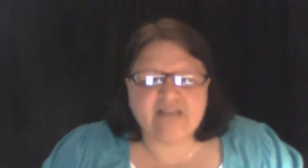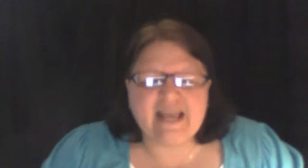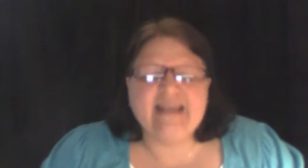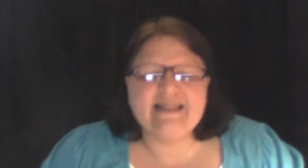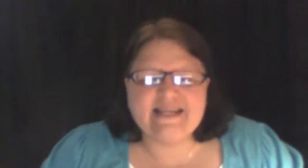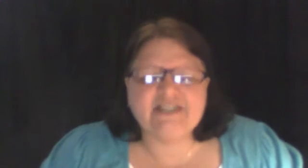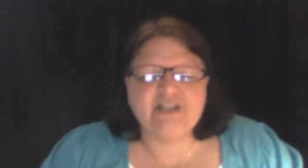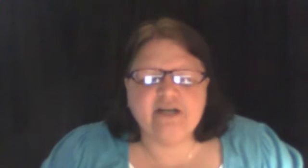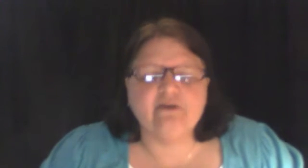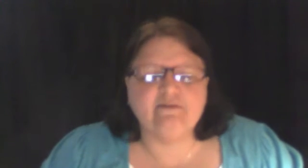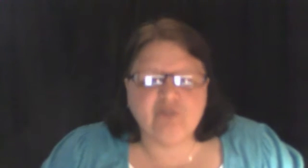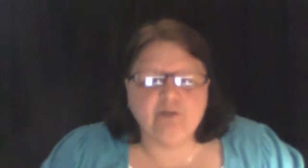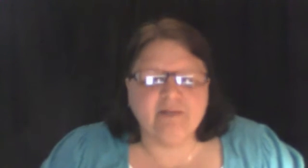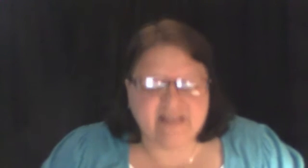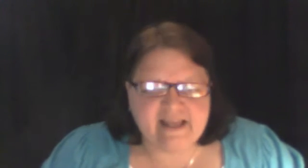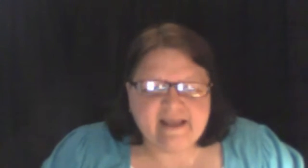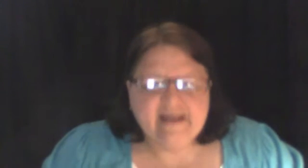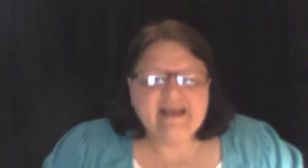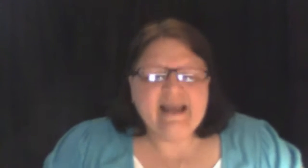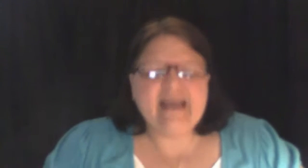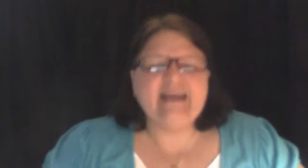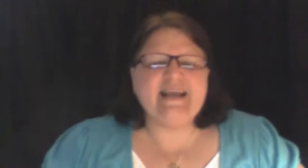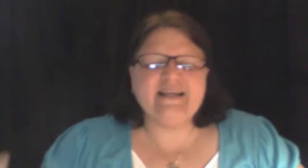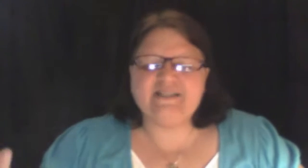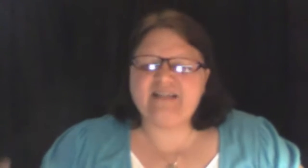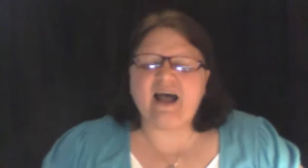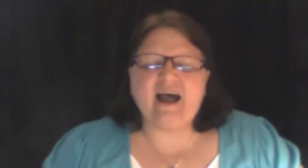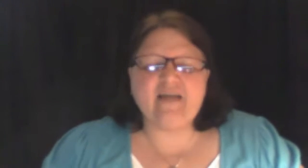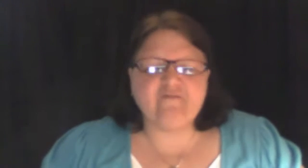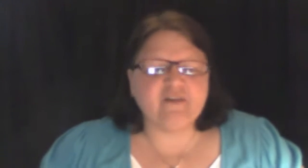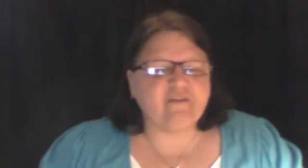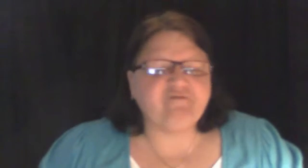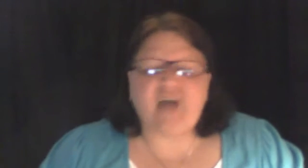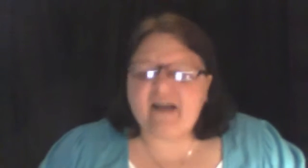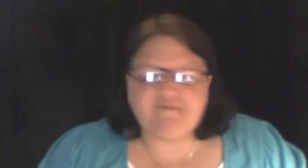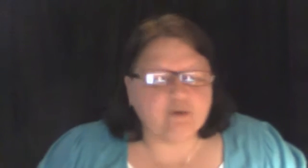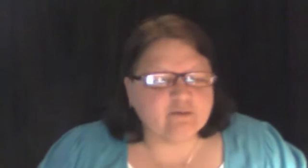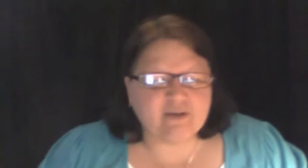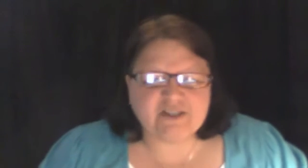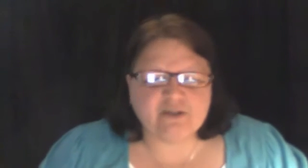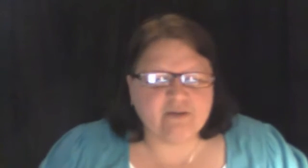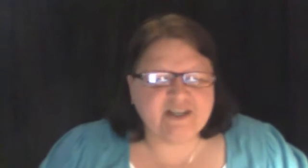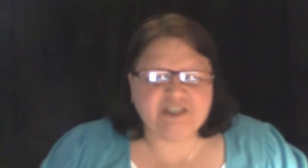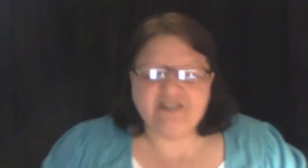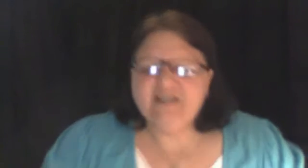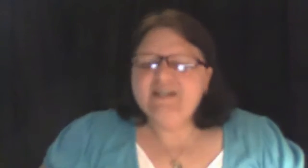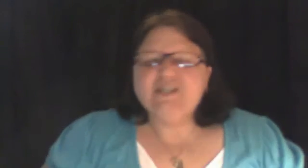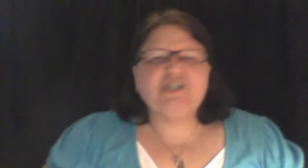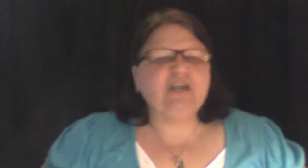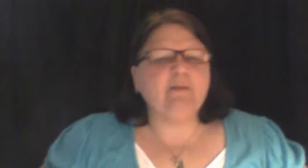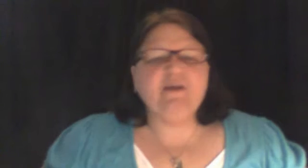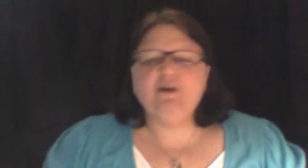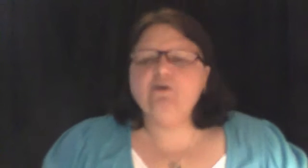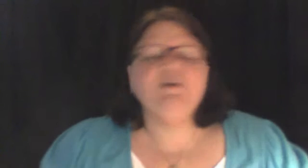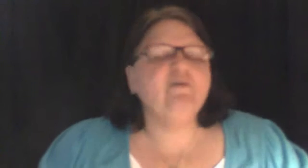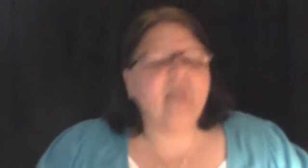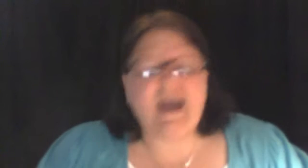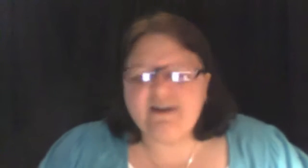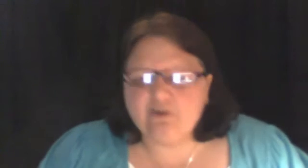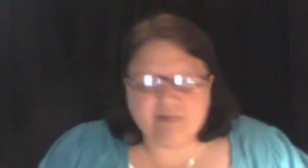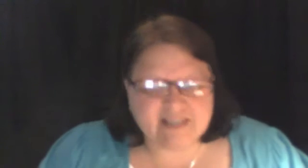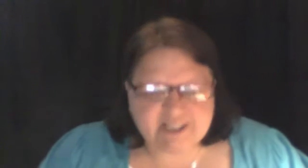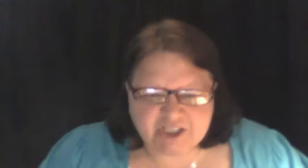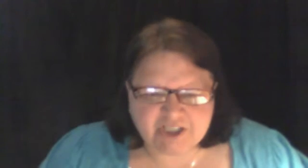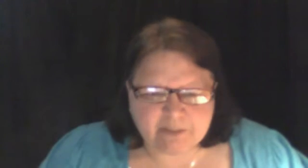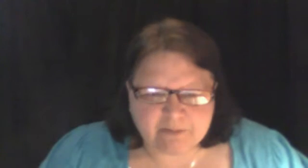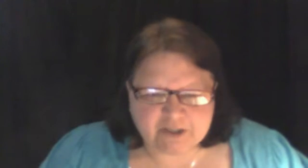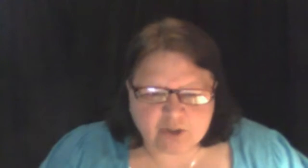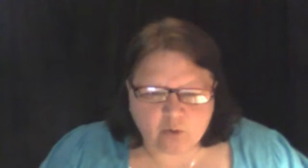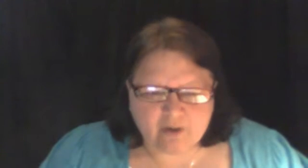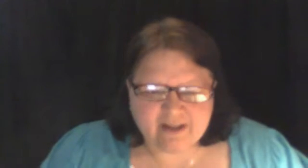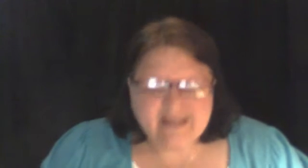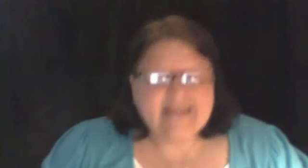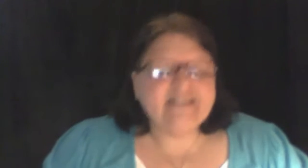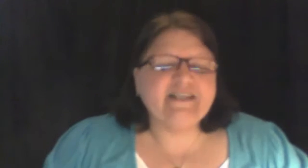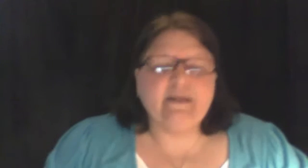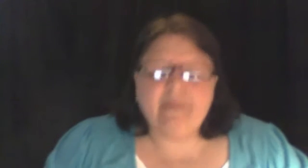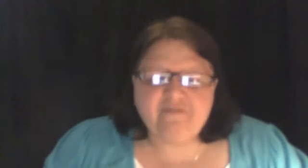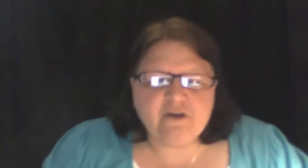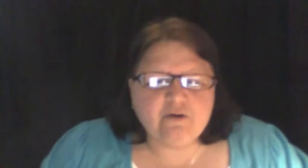in this year of Jubilee. It is time for the five-fold restoration. Some of you, you've had your relationship restored. Some of you,